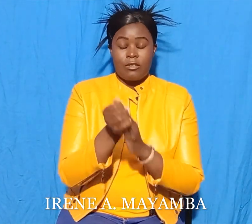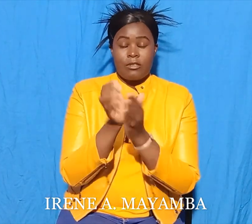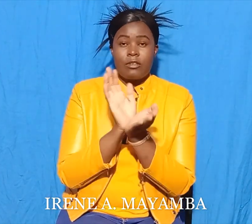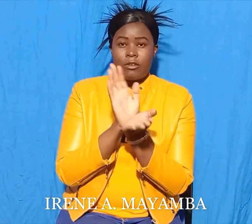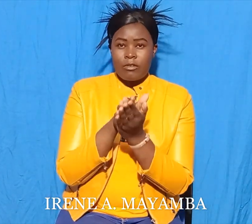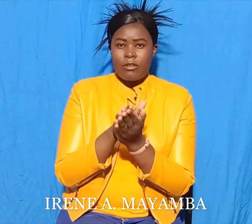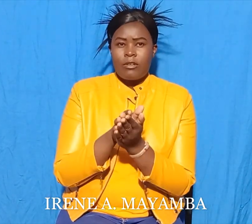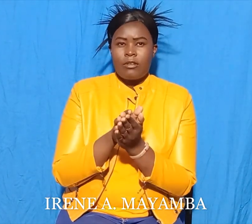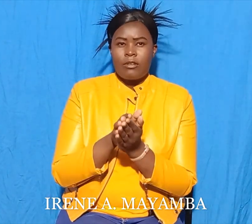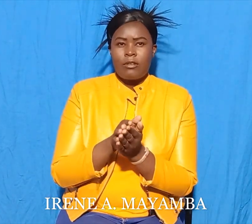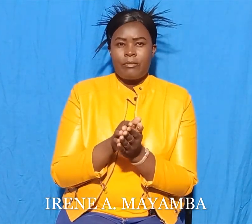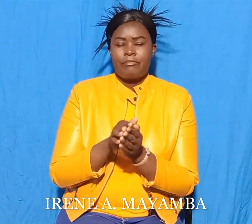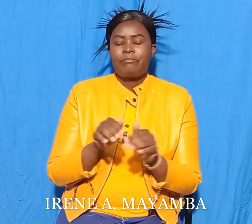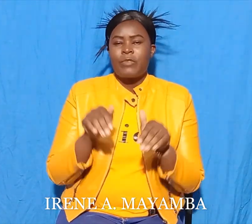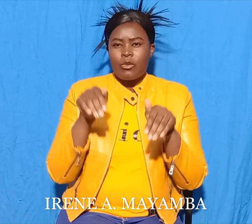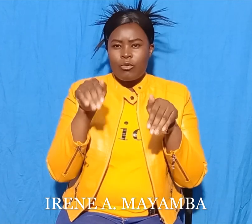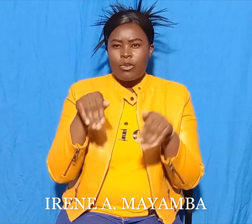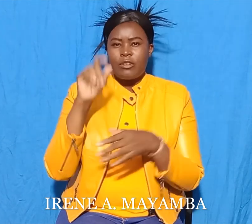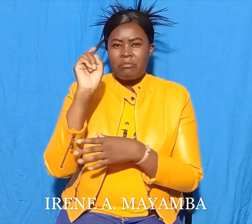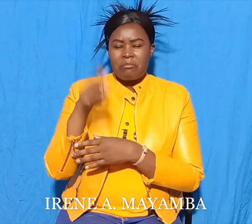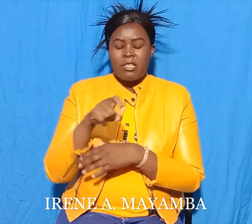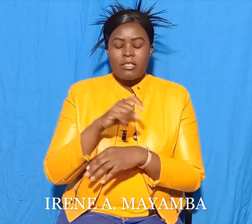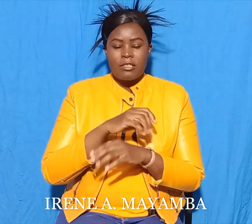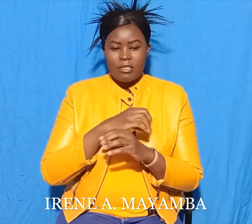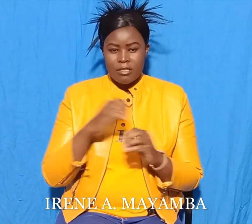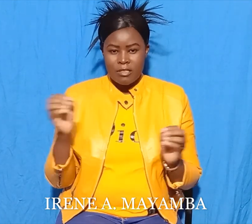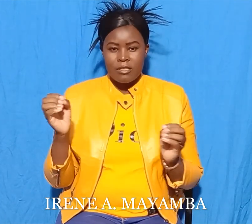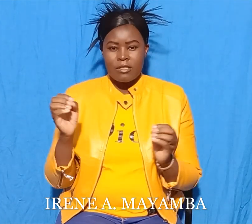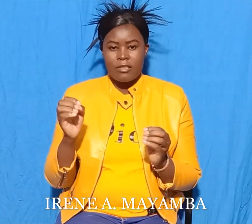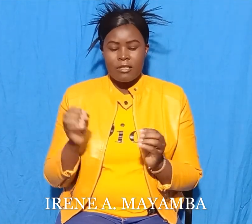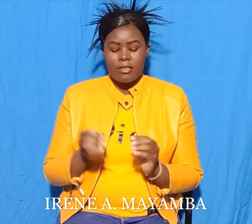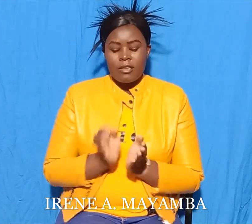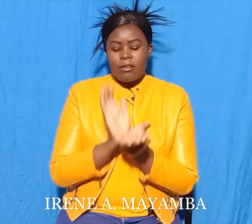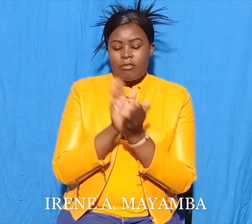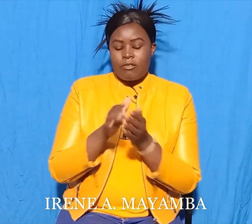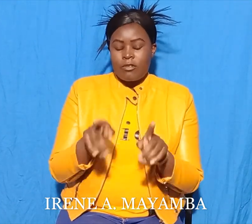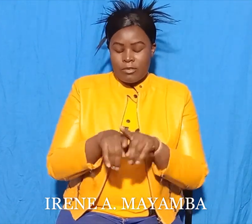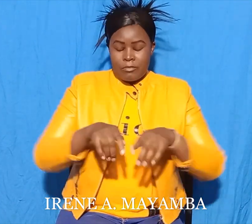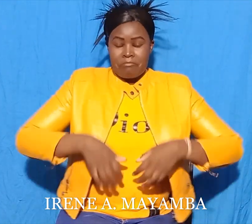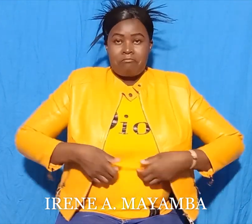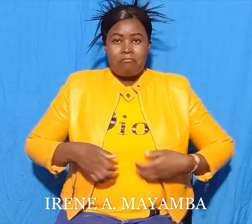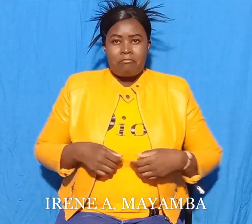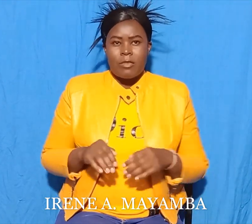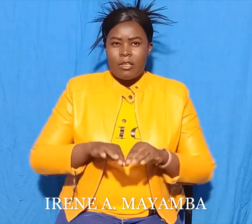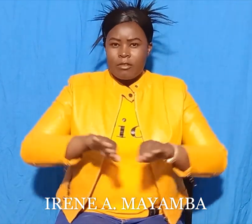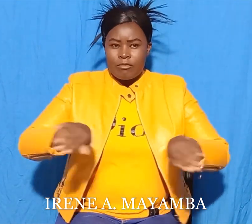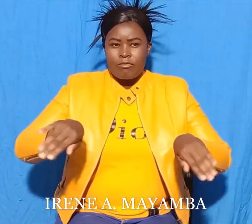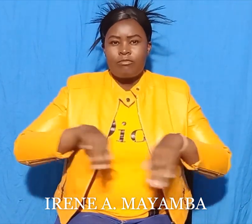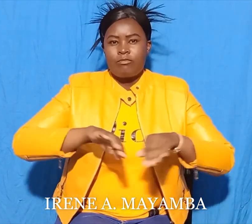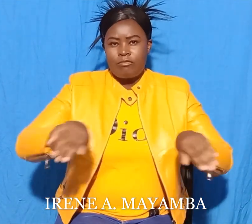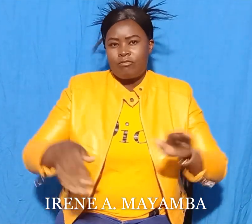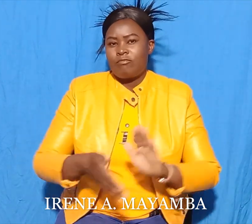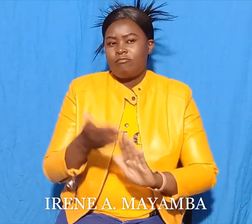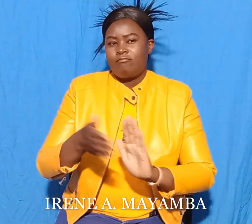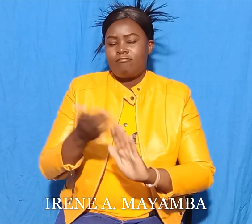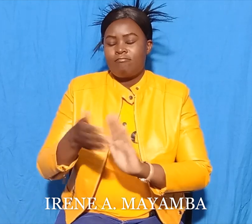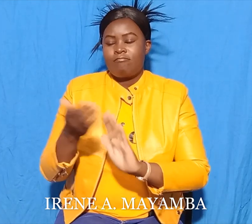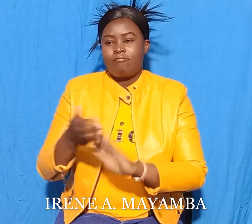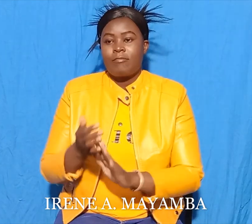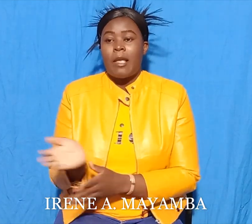They came again to the big tree. The monkey climbed up the tree saying, Wait for me. Wait for